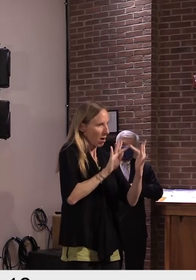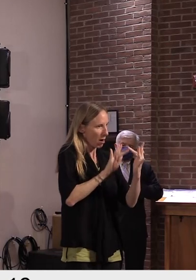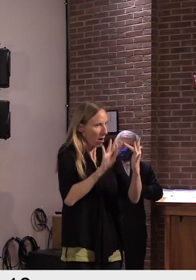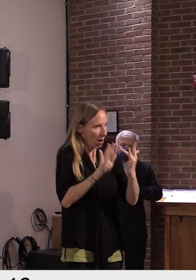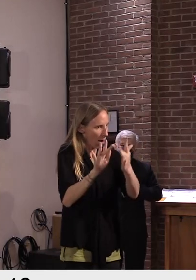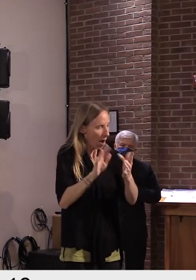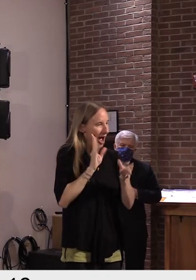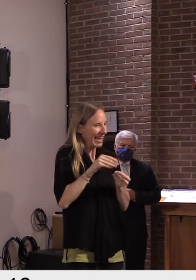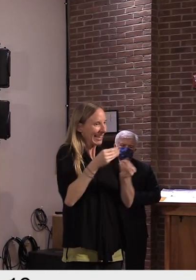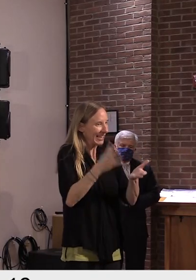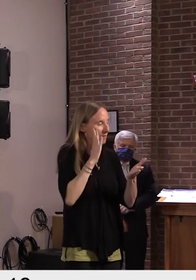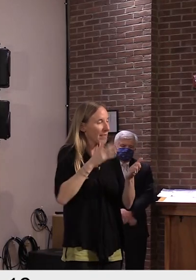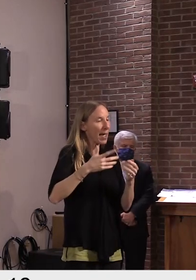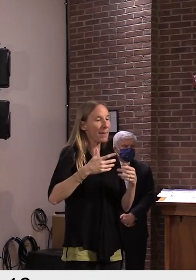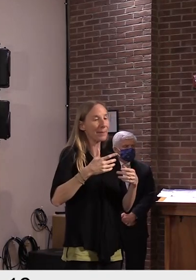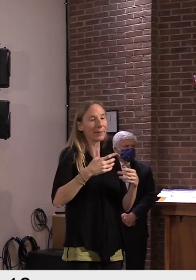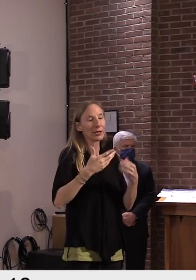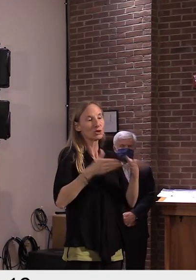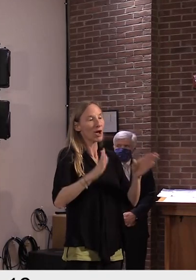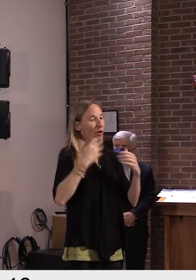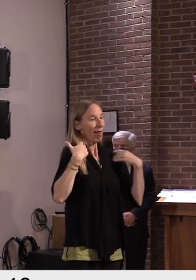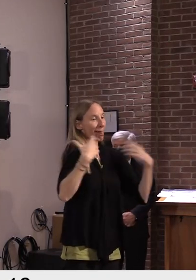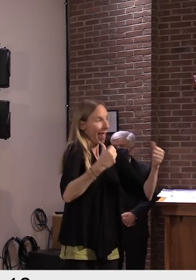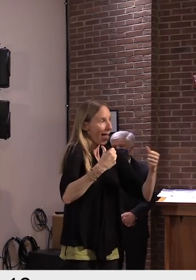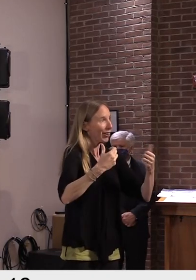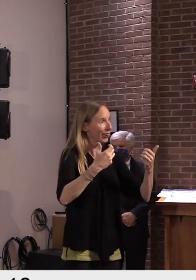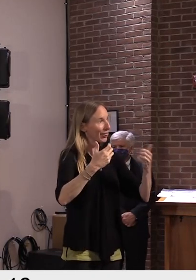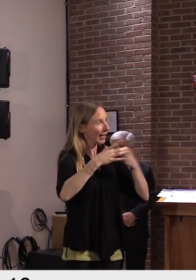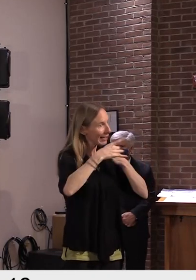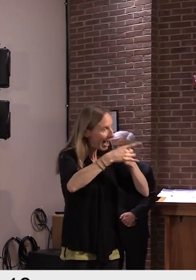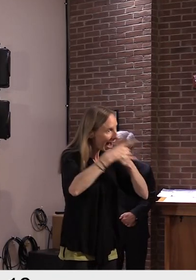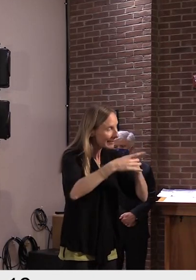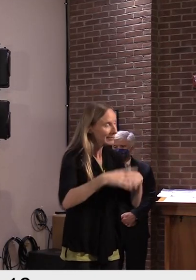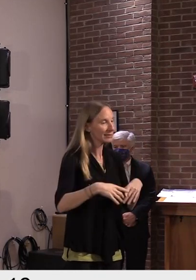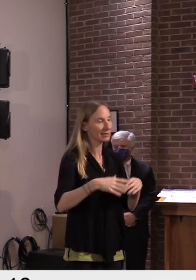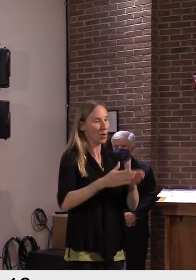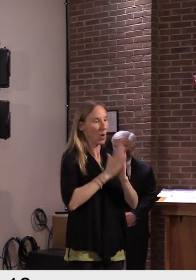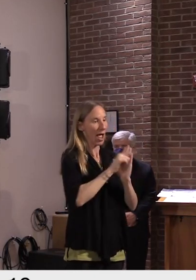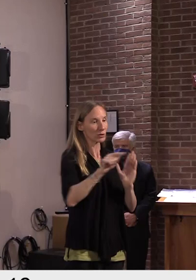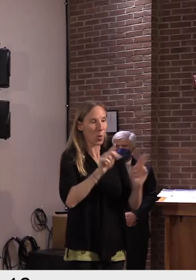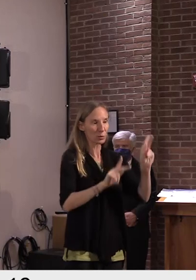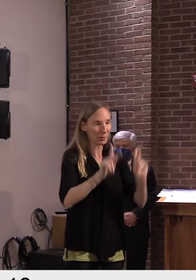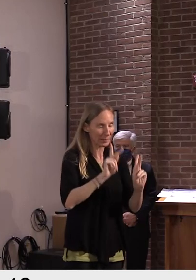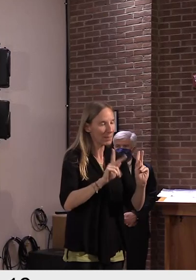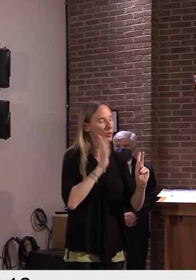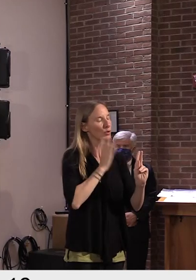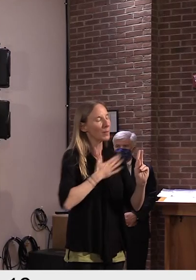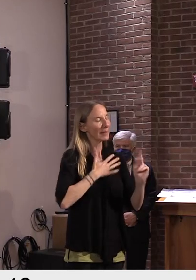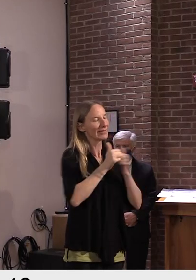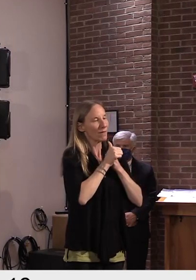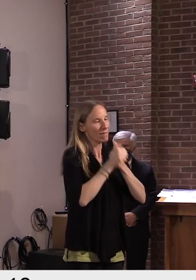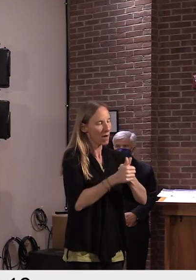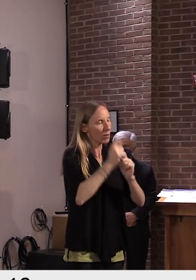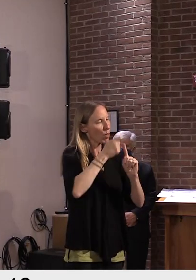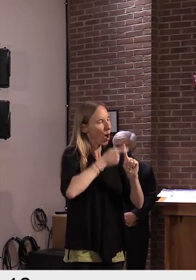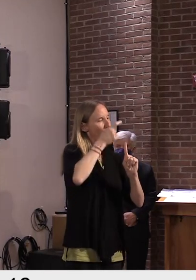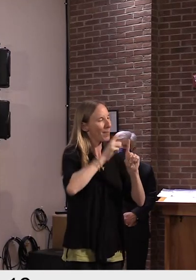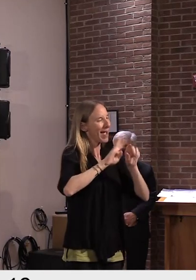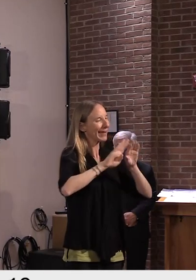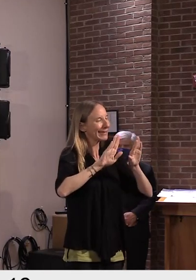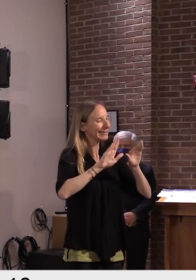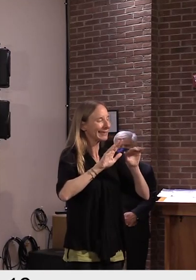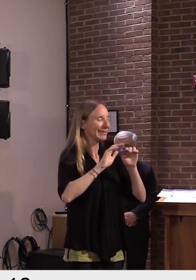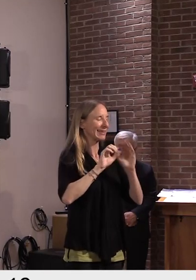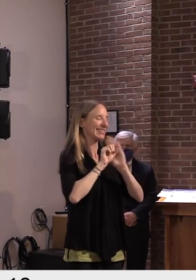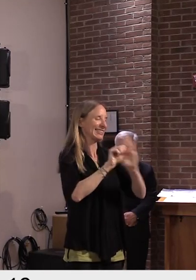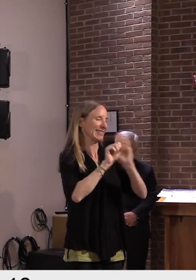guidance. Both contacts and cases are asked to participate in the automated symptom monitoring tool that we